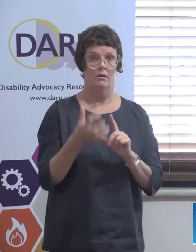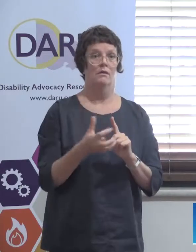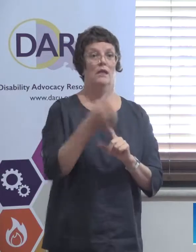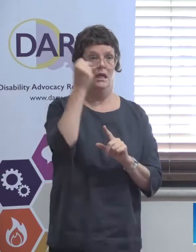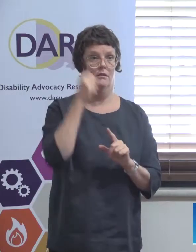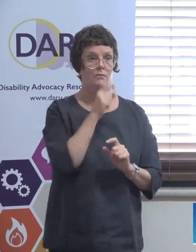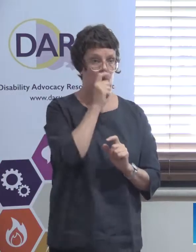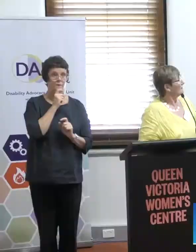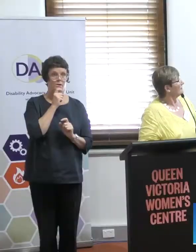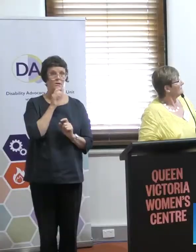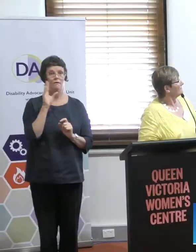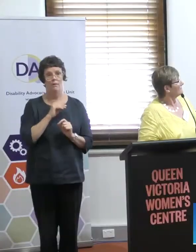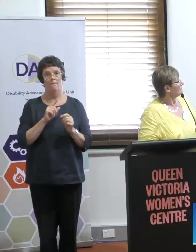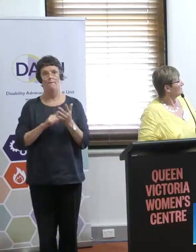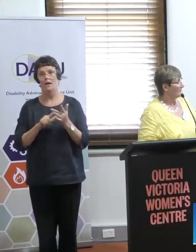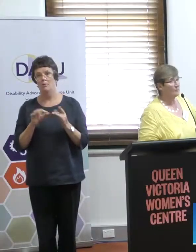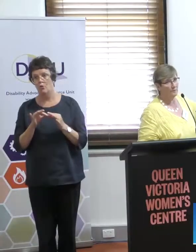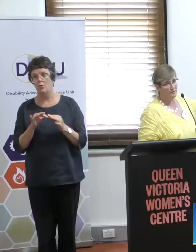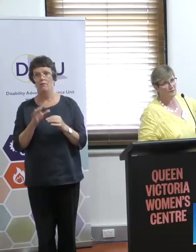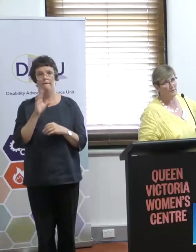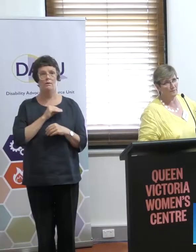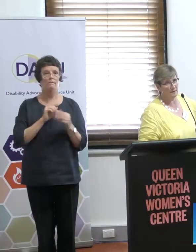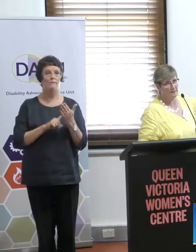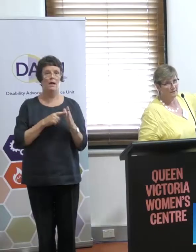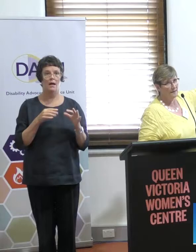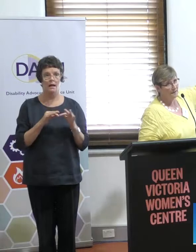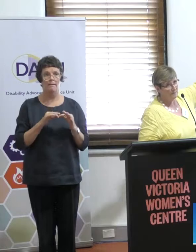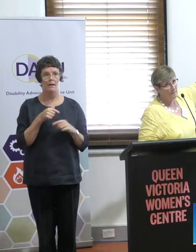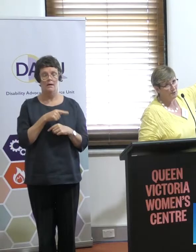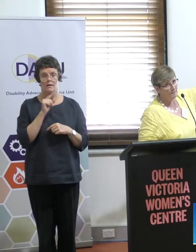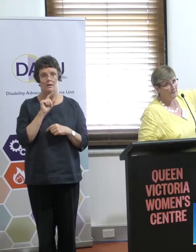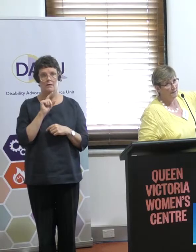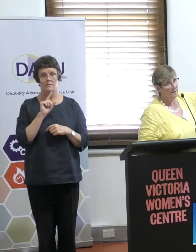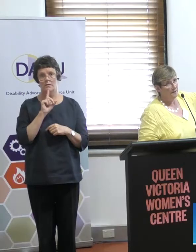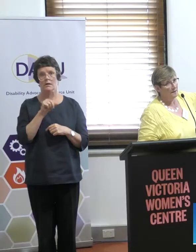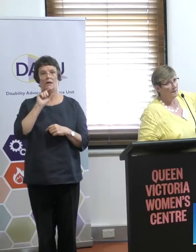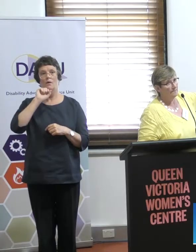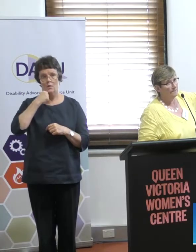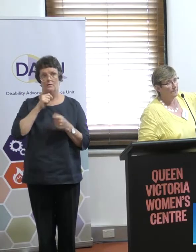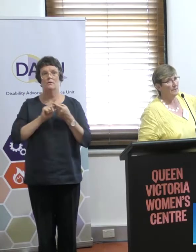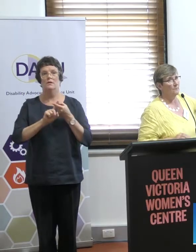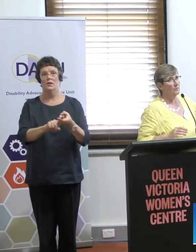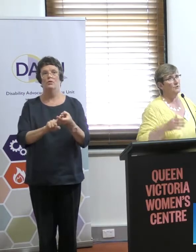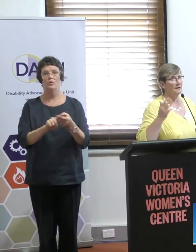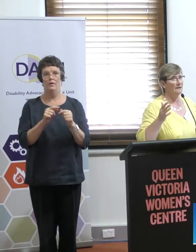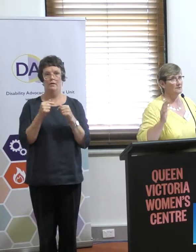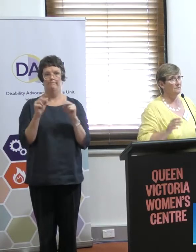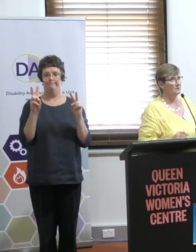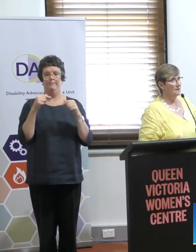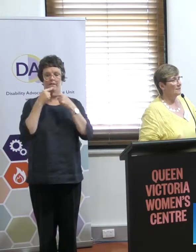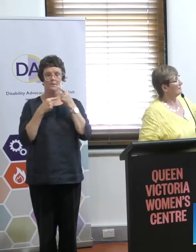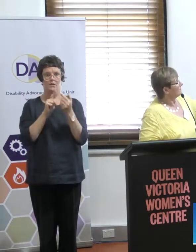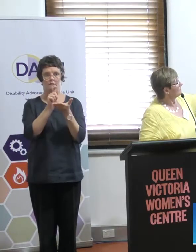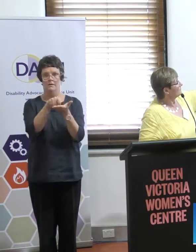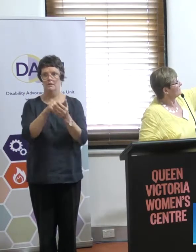promises out of both sides that they will continue funding, that information funding. But what you can't